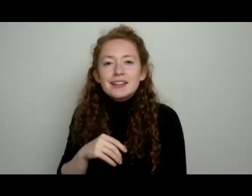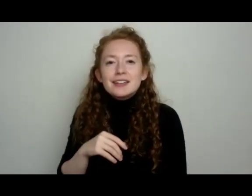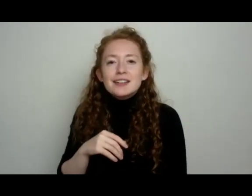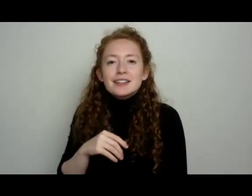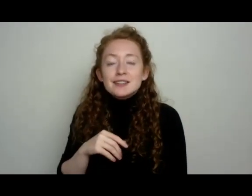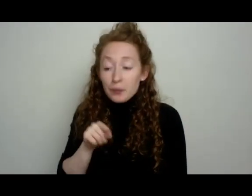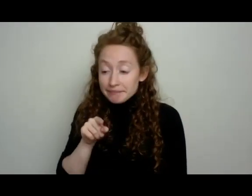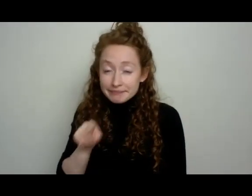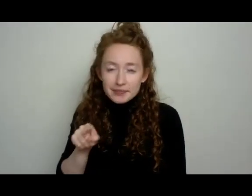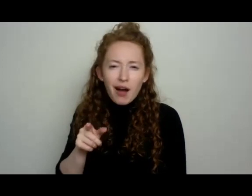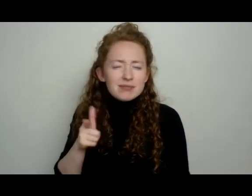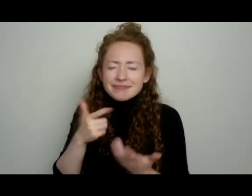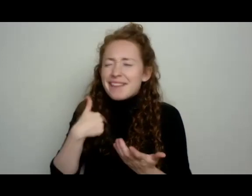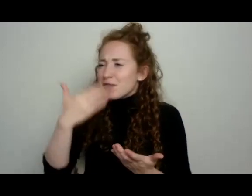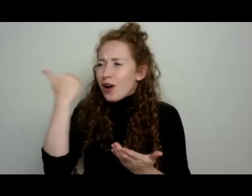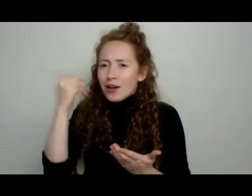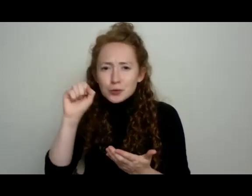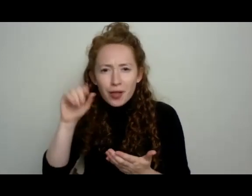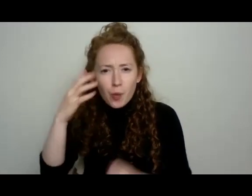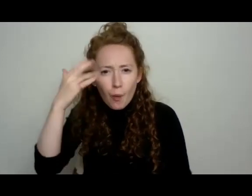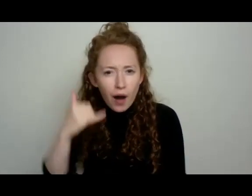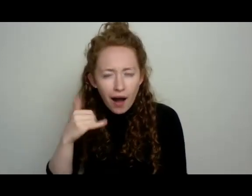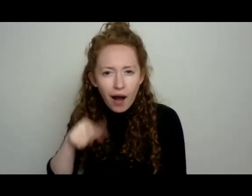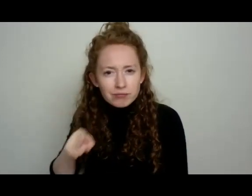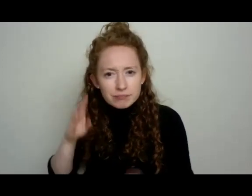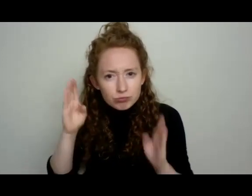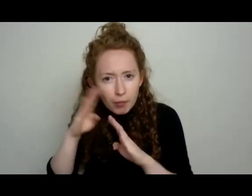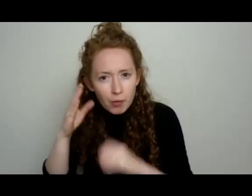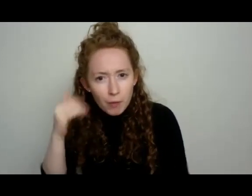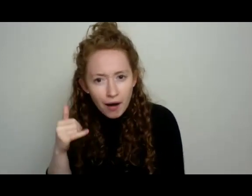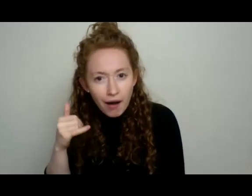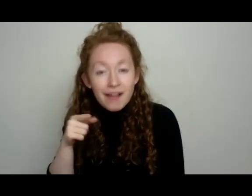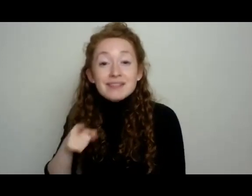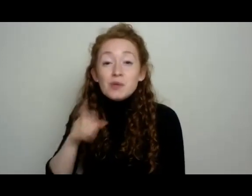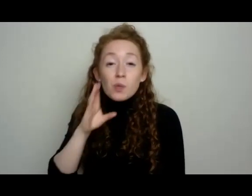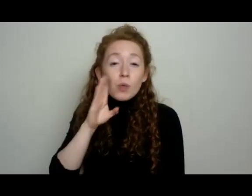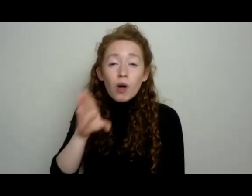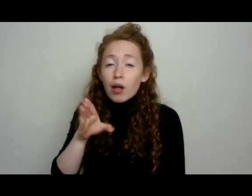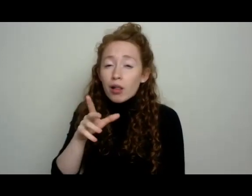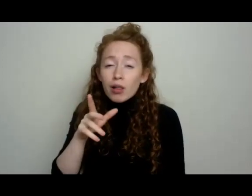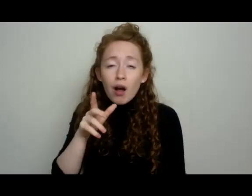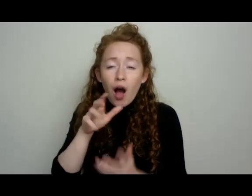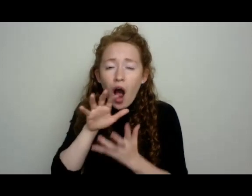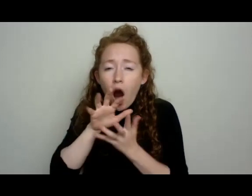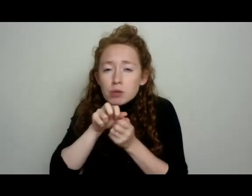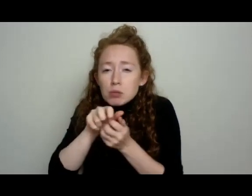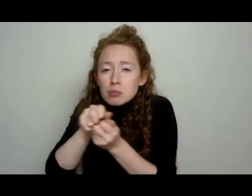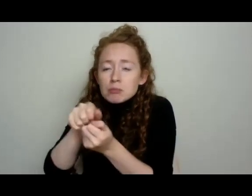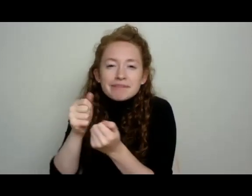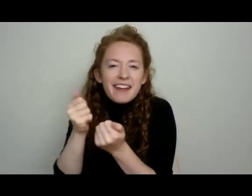bad news. have cucumber beetles. They munch every part of all of your cucurbits.